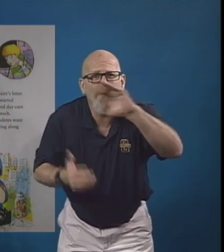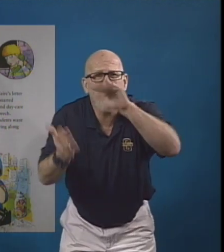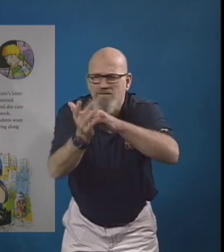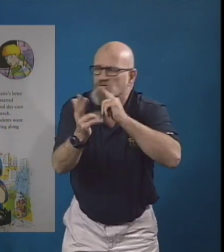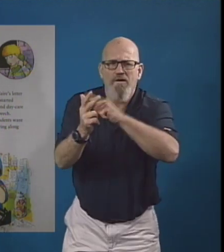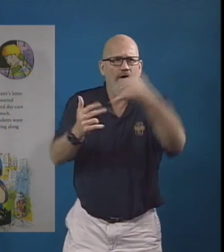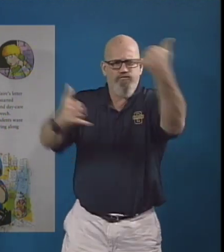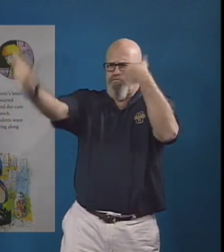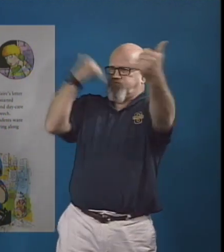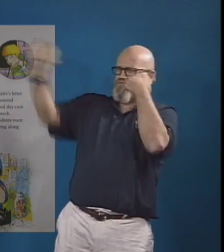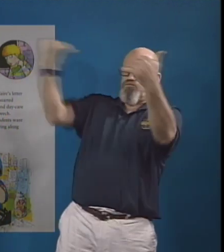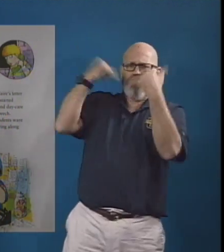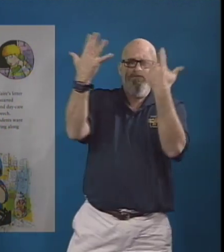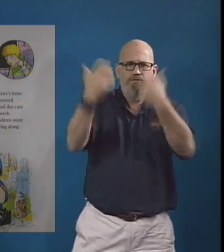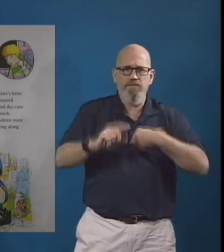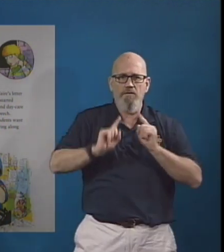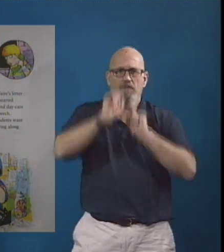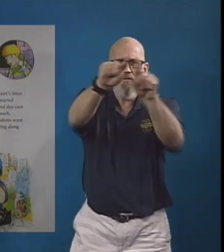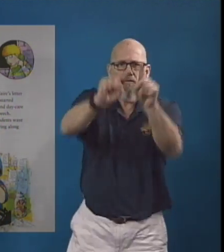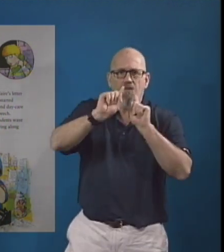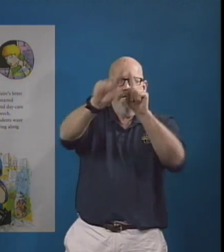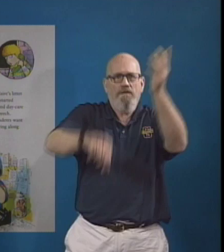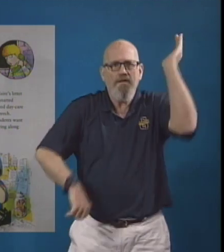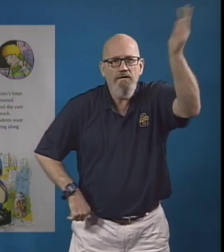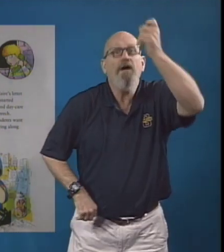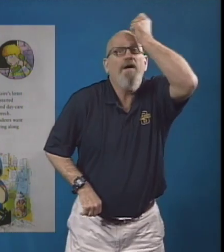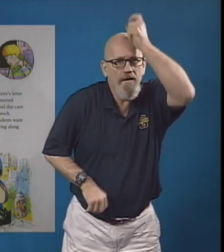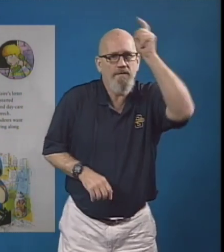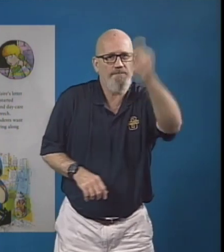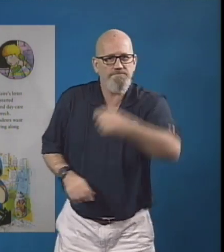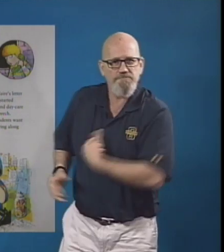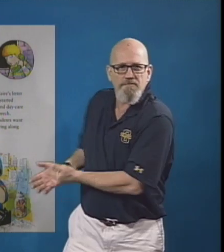schools, and daycare centers were calling about the safety speech.